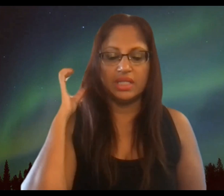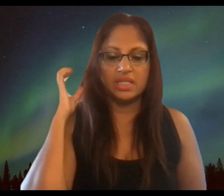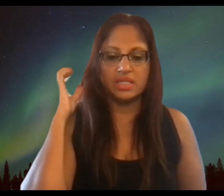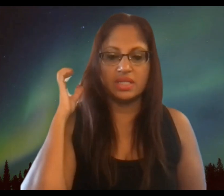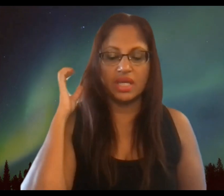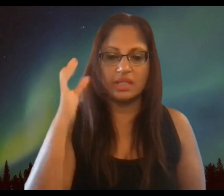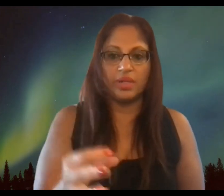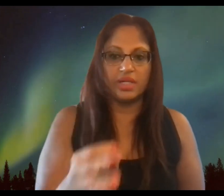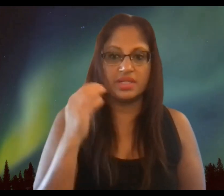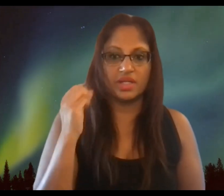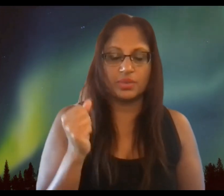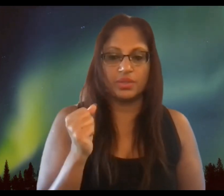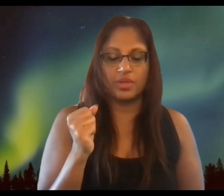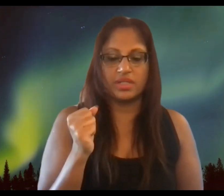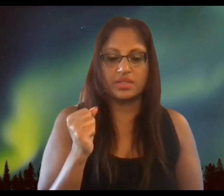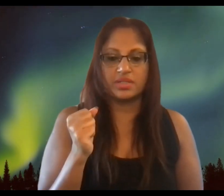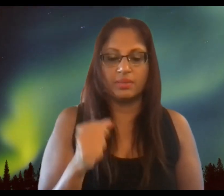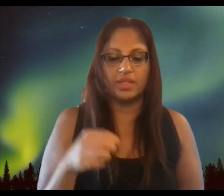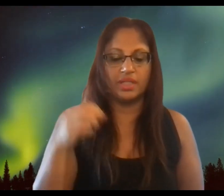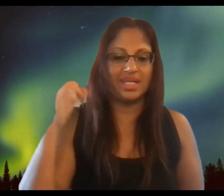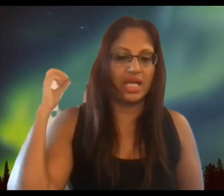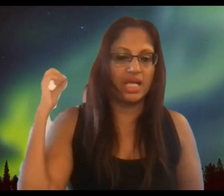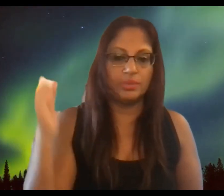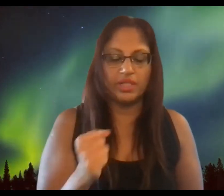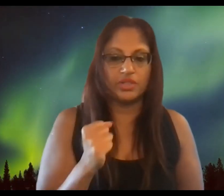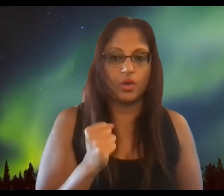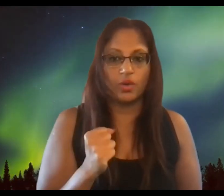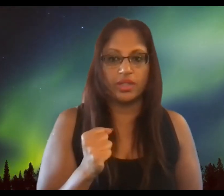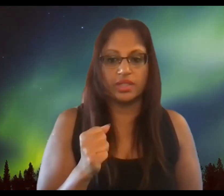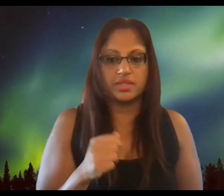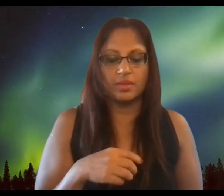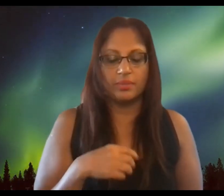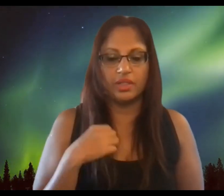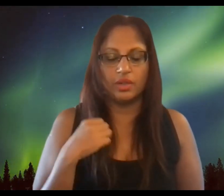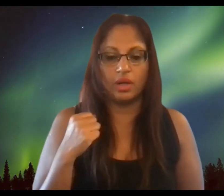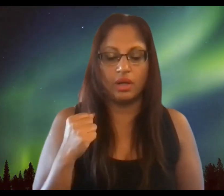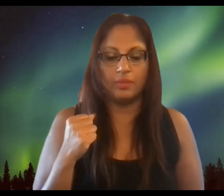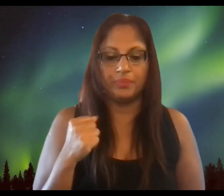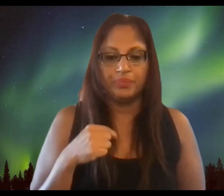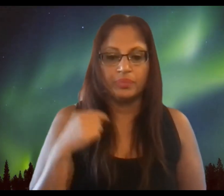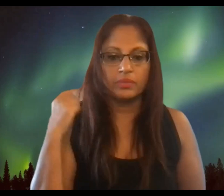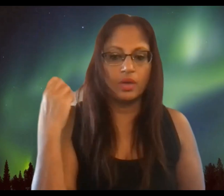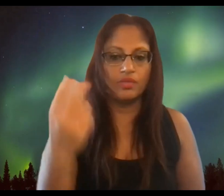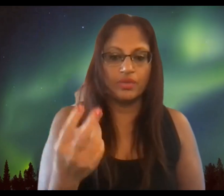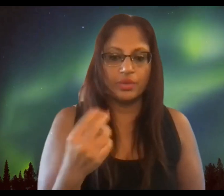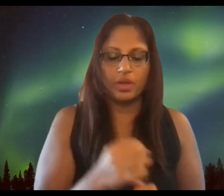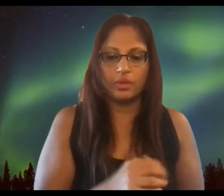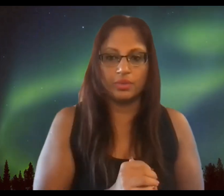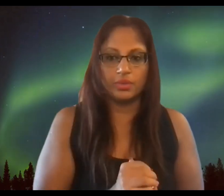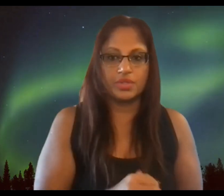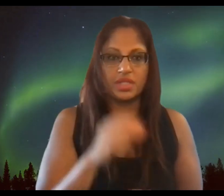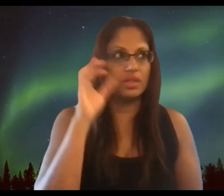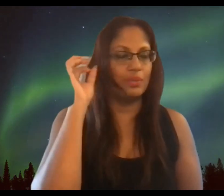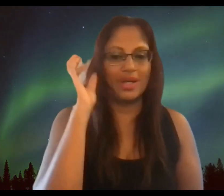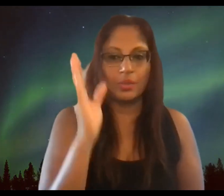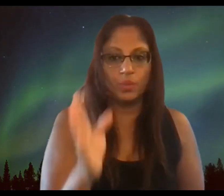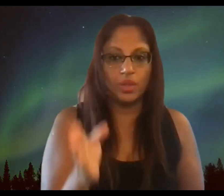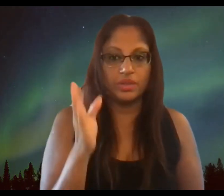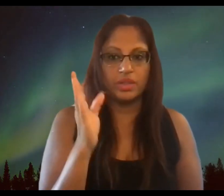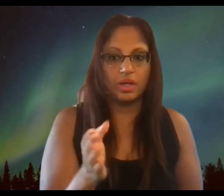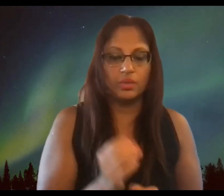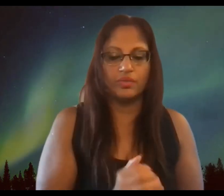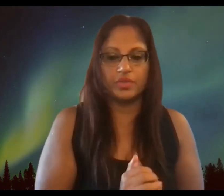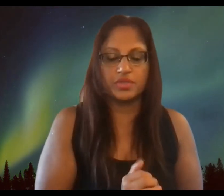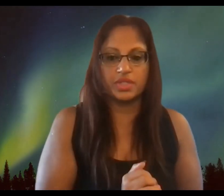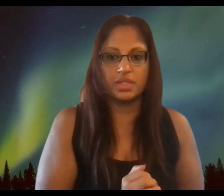is anybody sexually harassing somebody anybody targeting somebody um over their color of their skin no matter